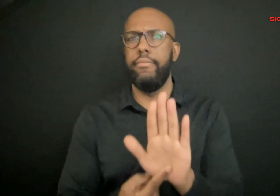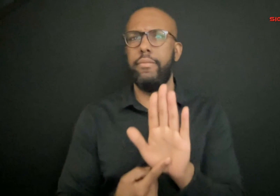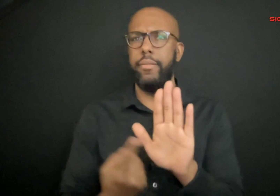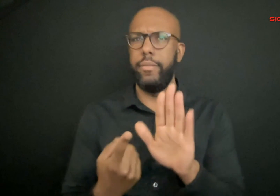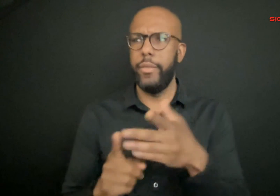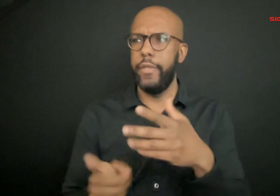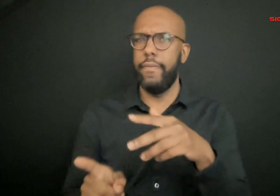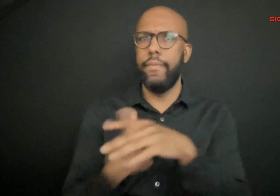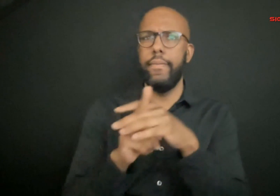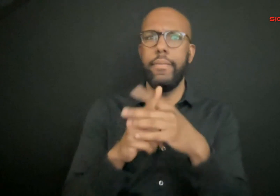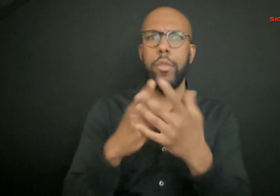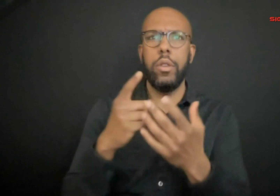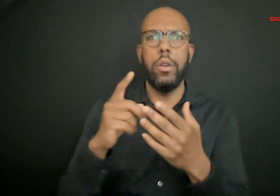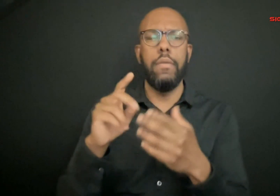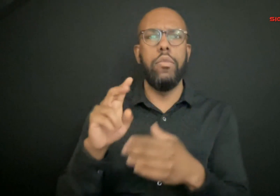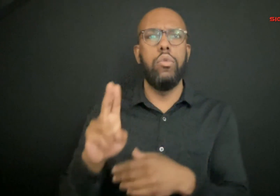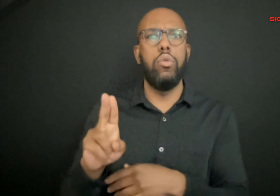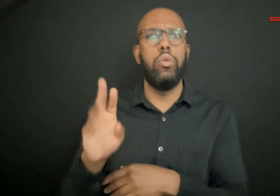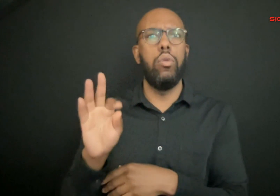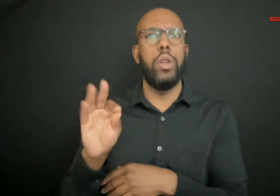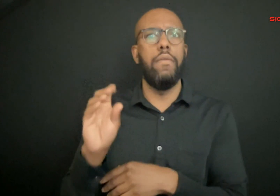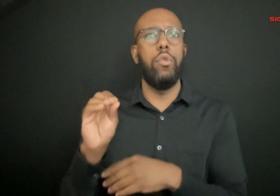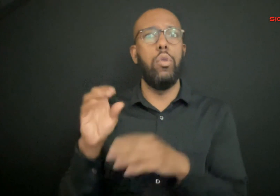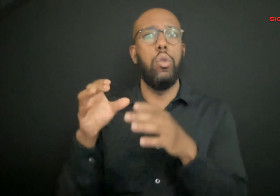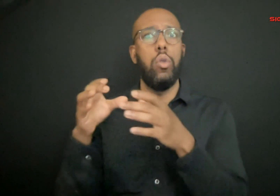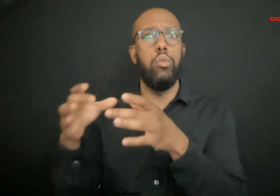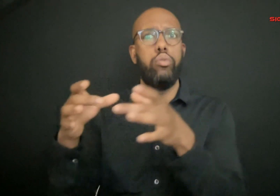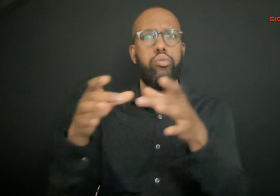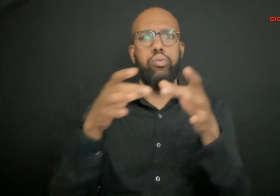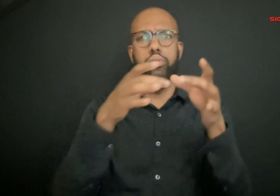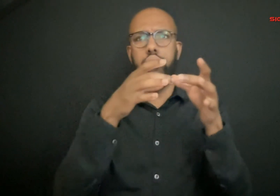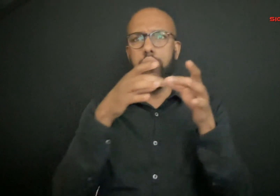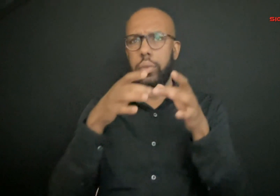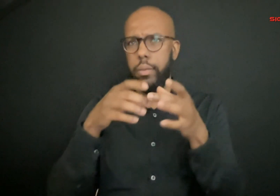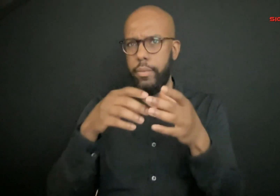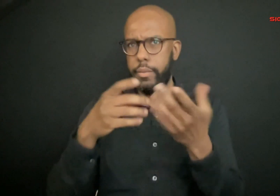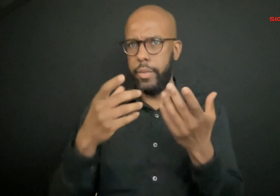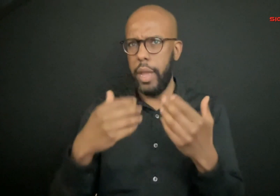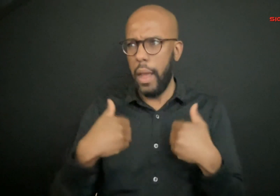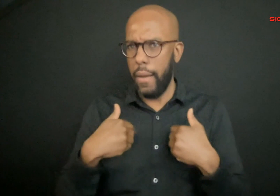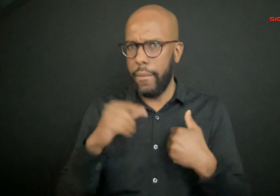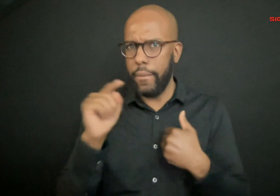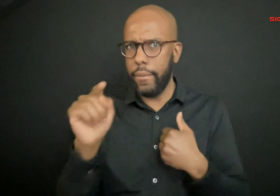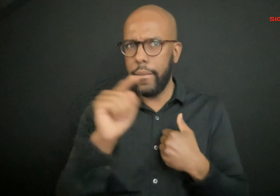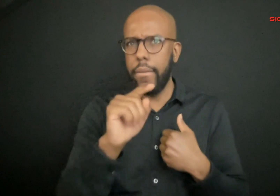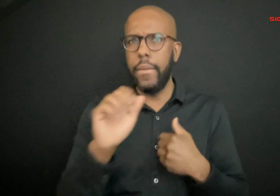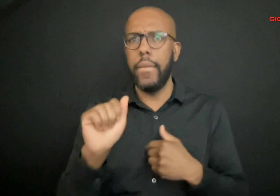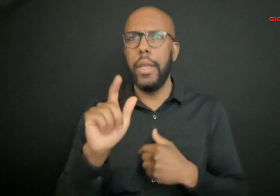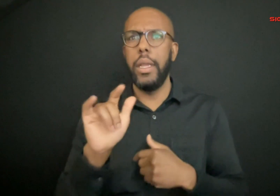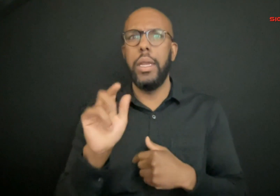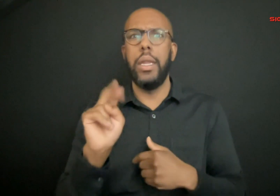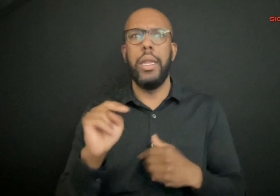The truth is out there about the existence of UFOs and alien life forms.